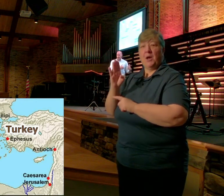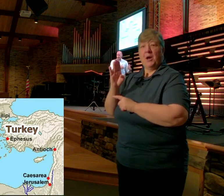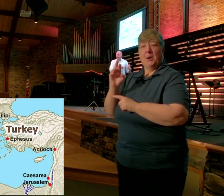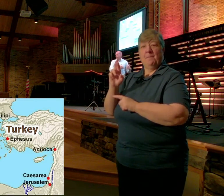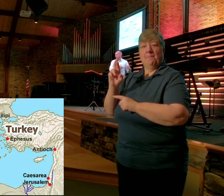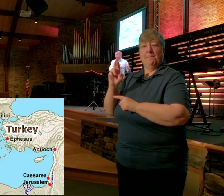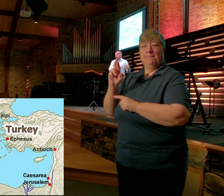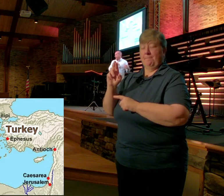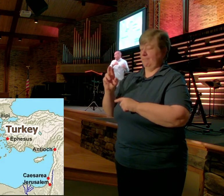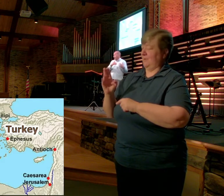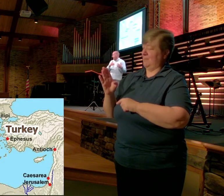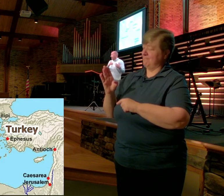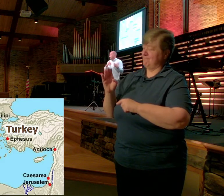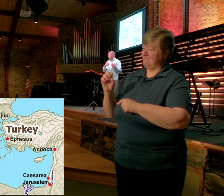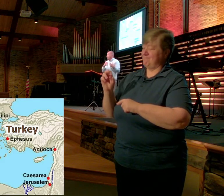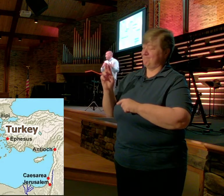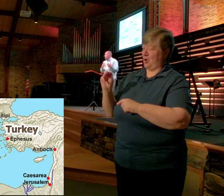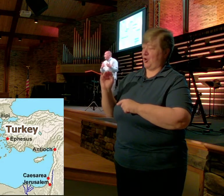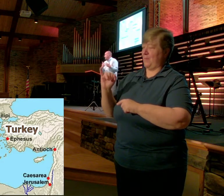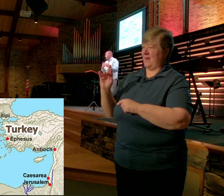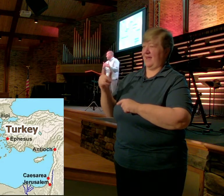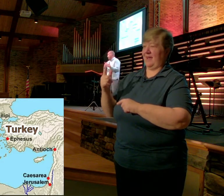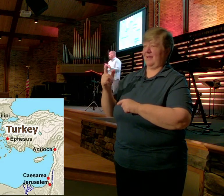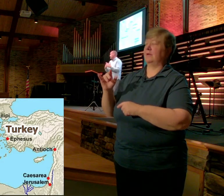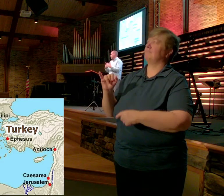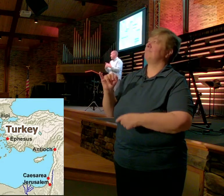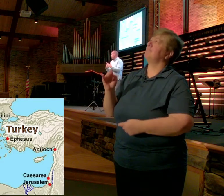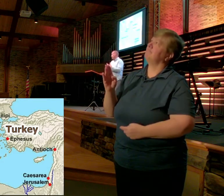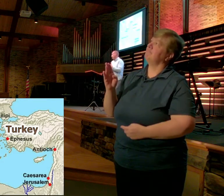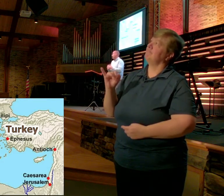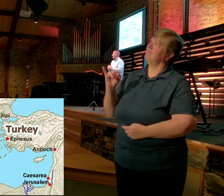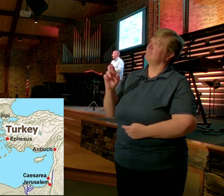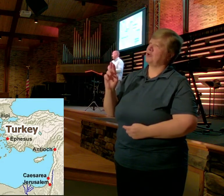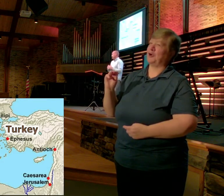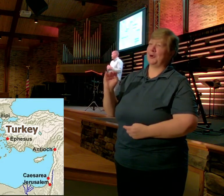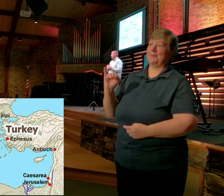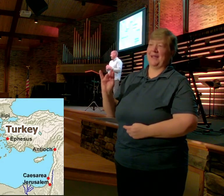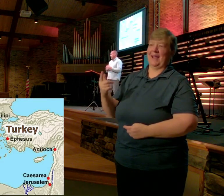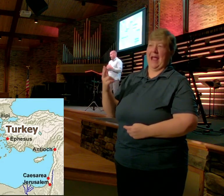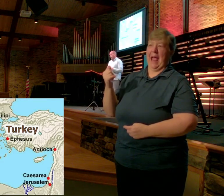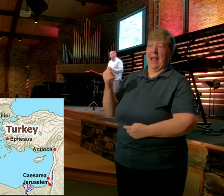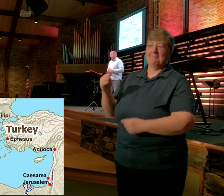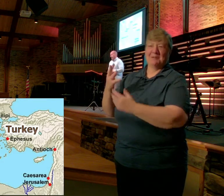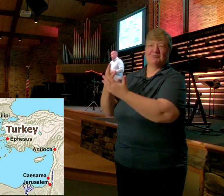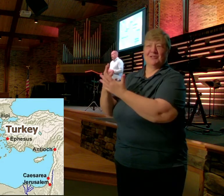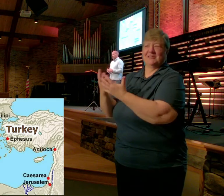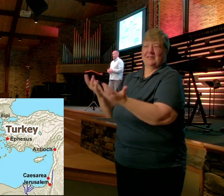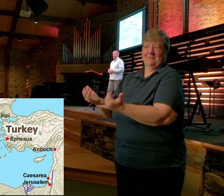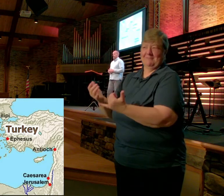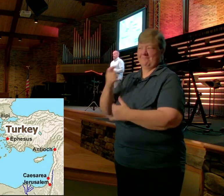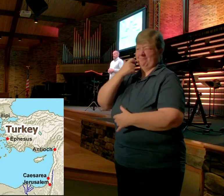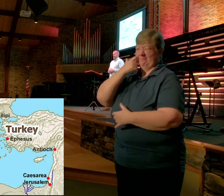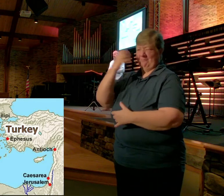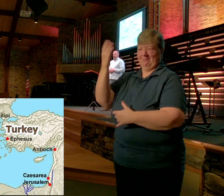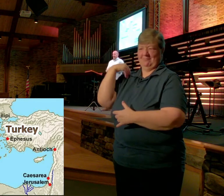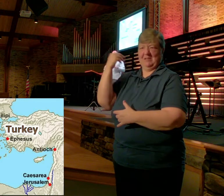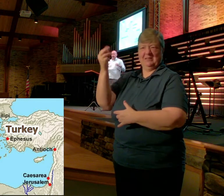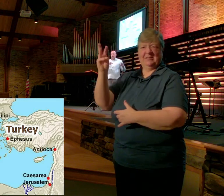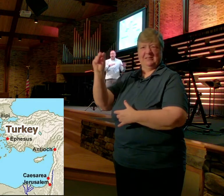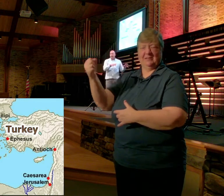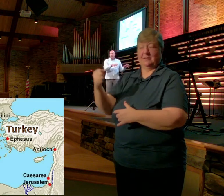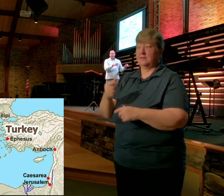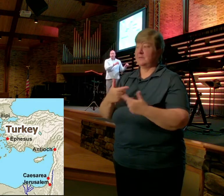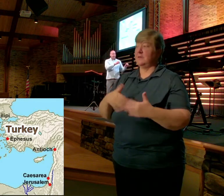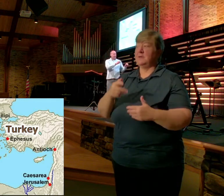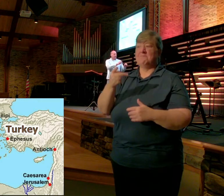prison And he is writing to the believers That he loves so very much In Ephesus He